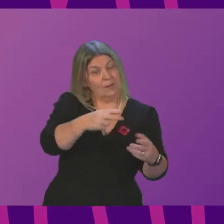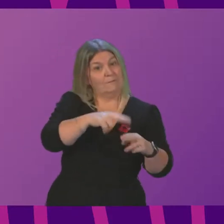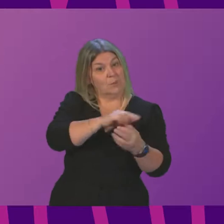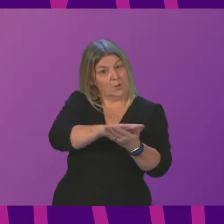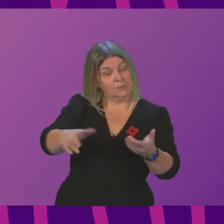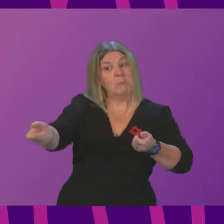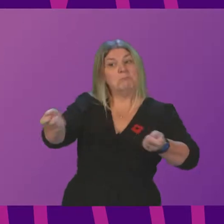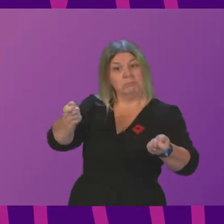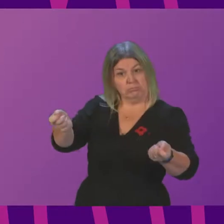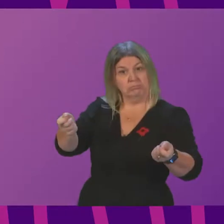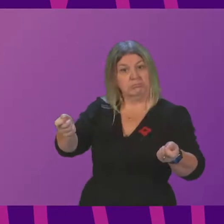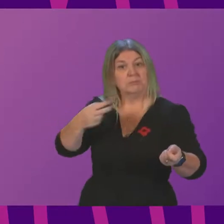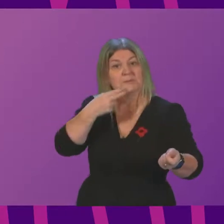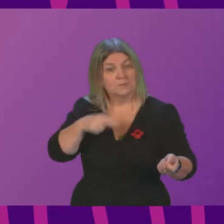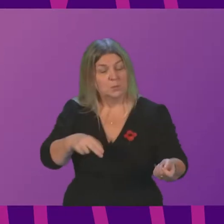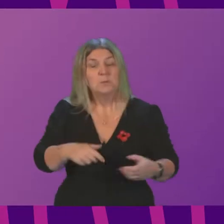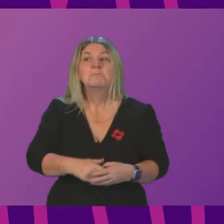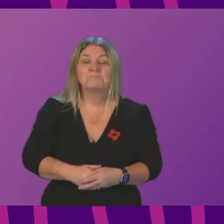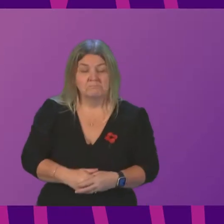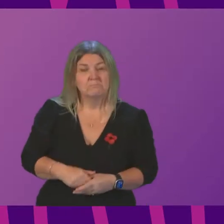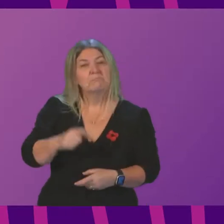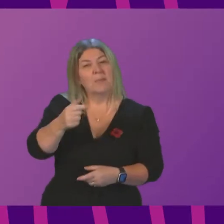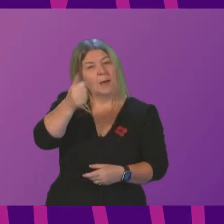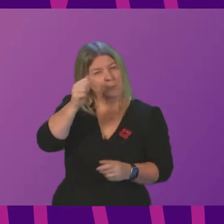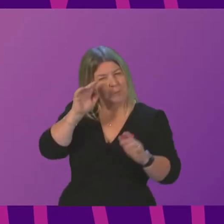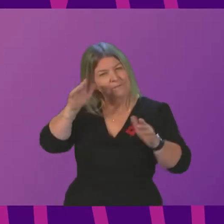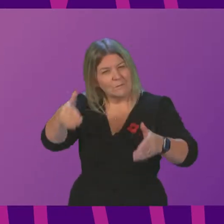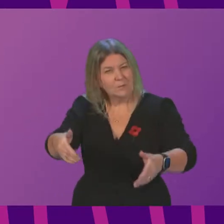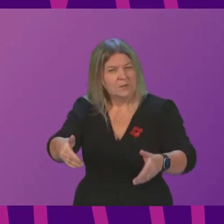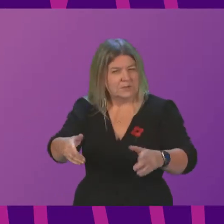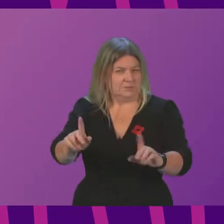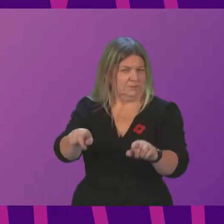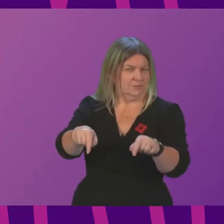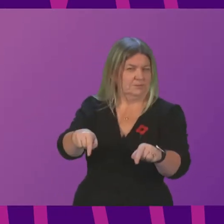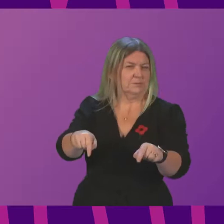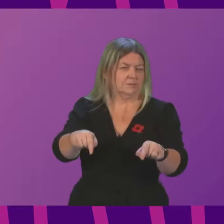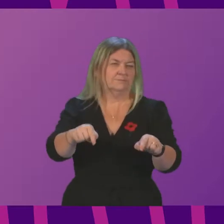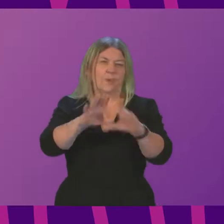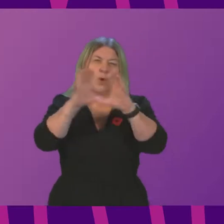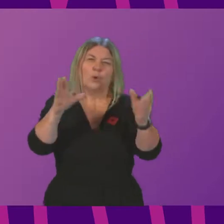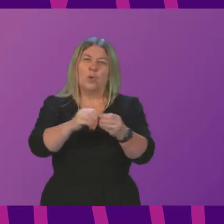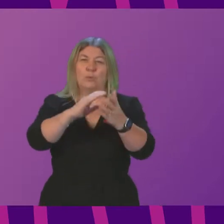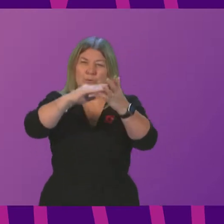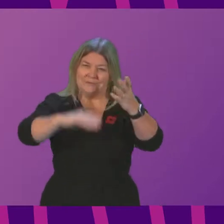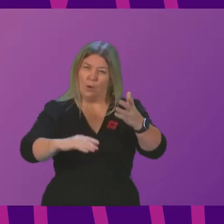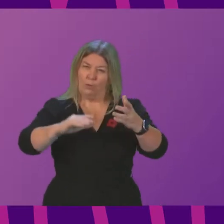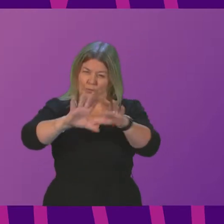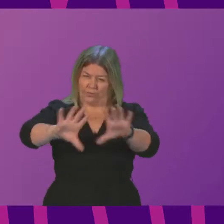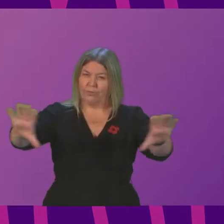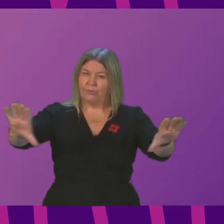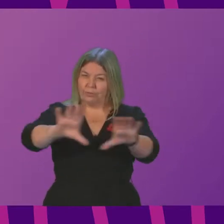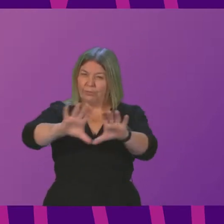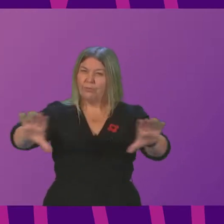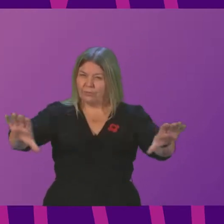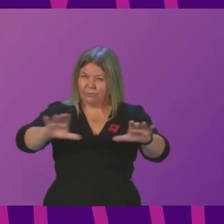It is focusing on ensuring that the global south is heard and understood and the Scottish Government